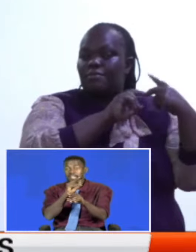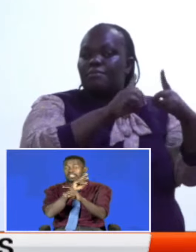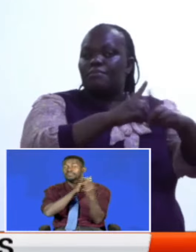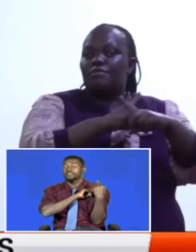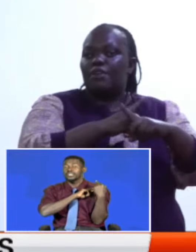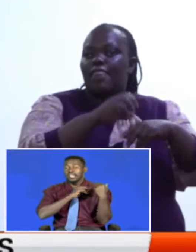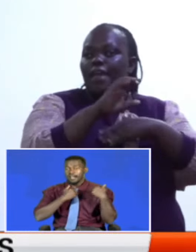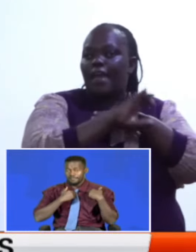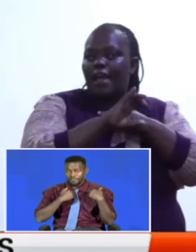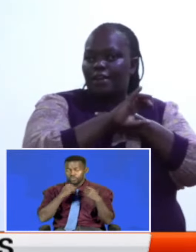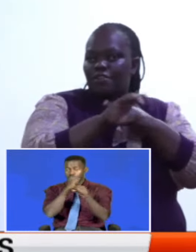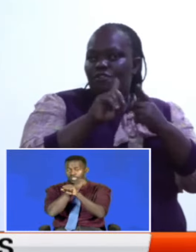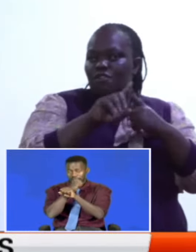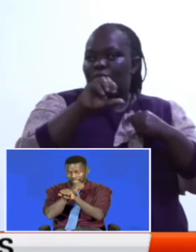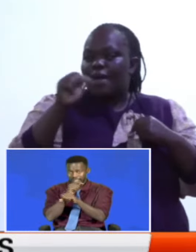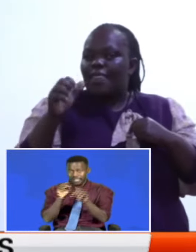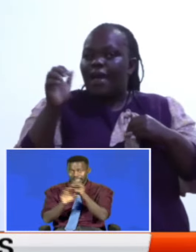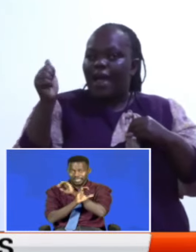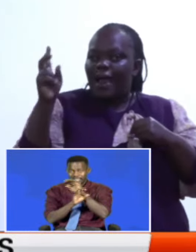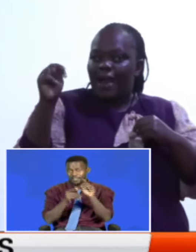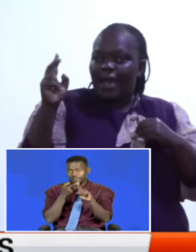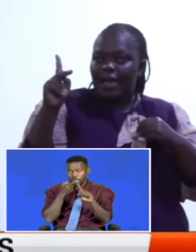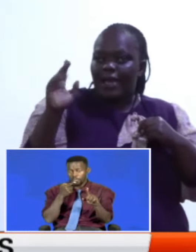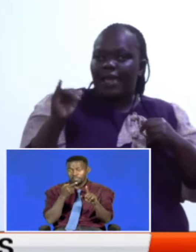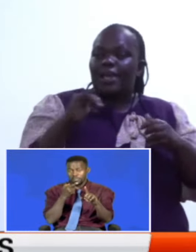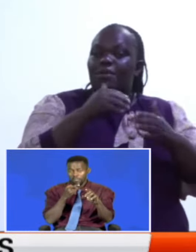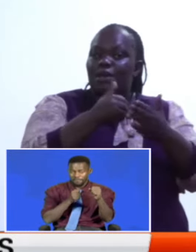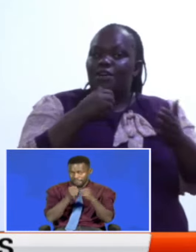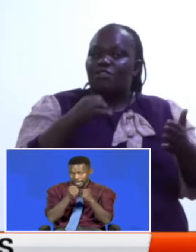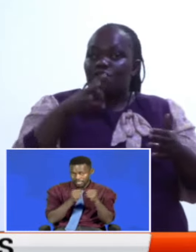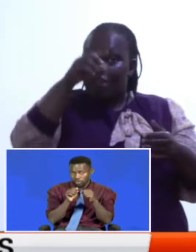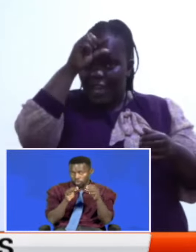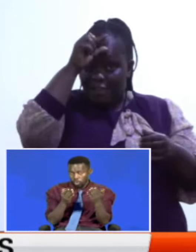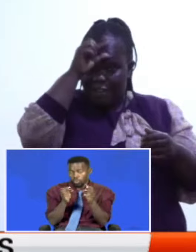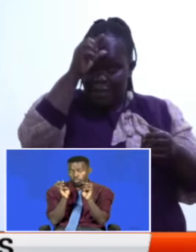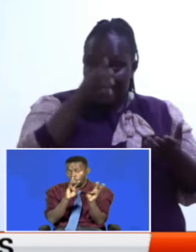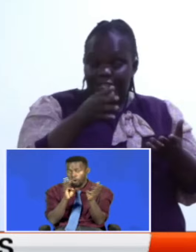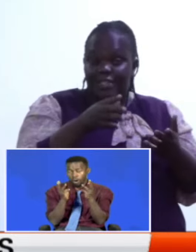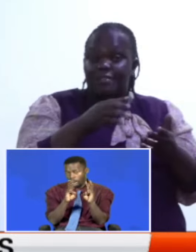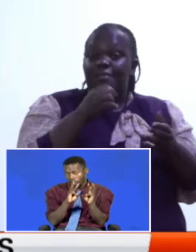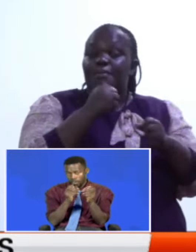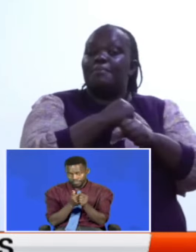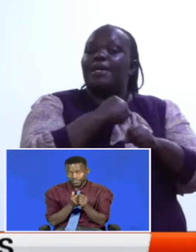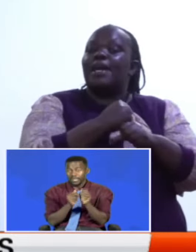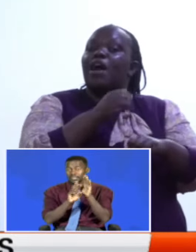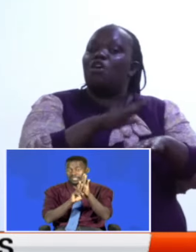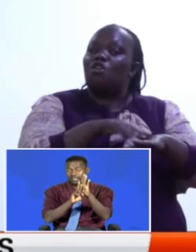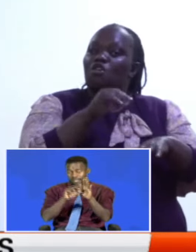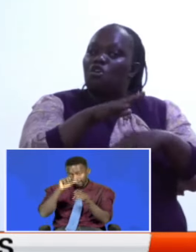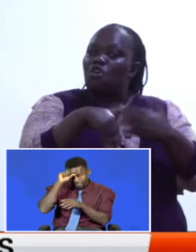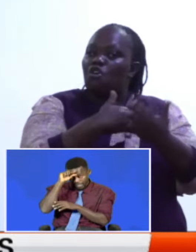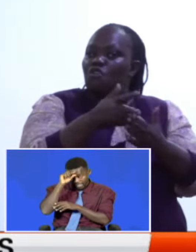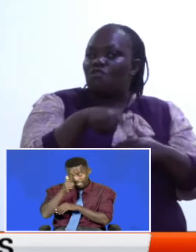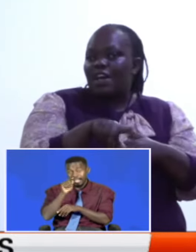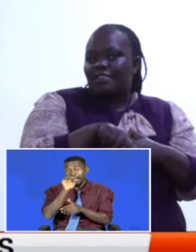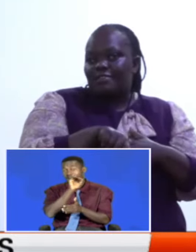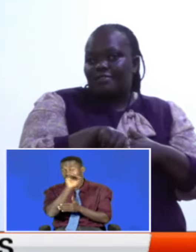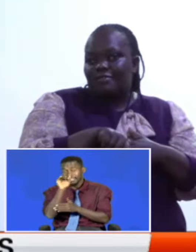protect the country from anarchy. On behalf of the government, I therefore make a call to all of us